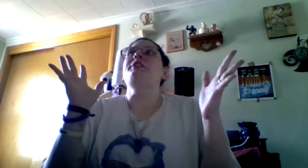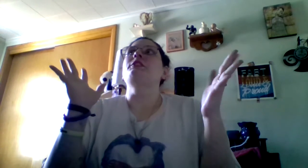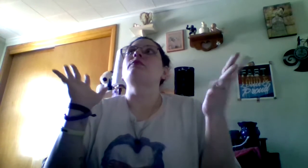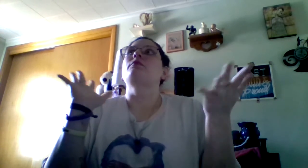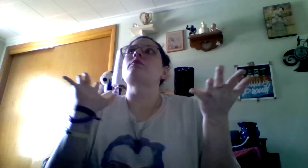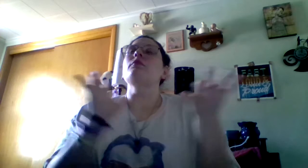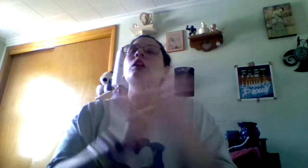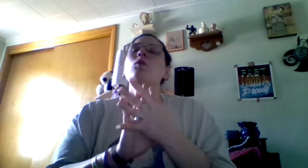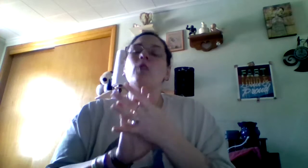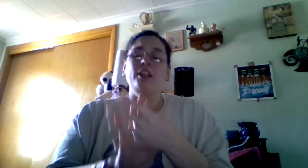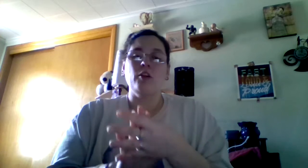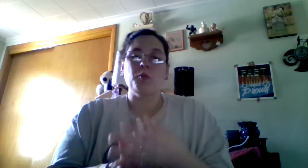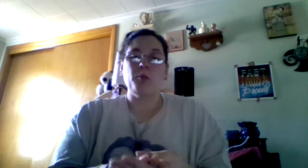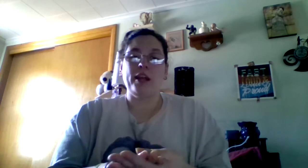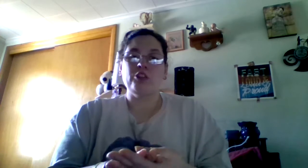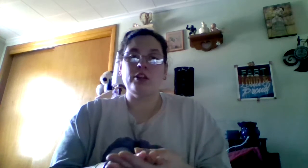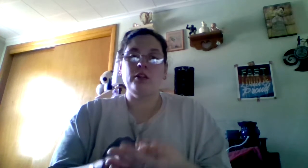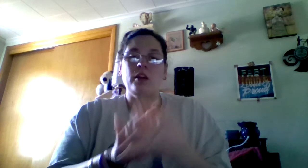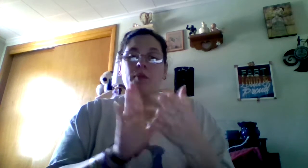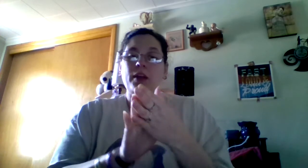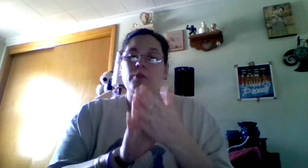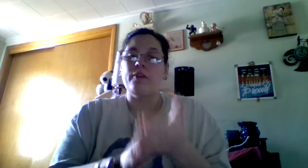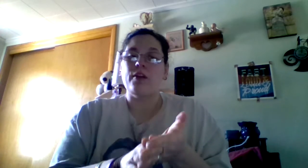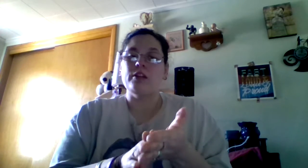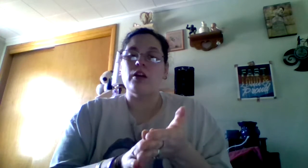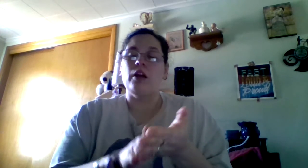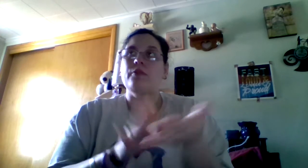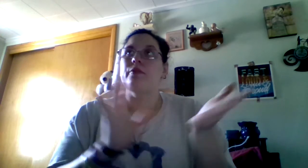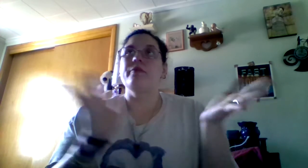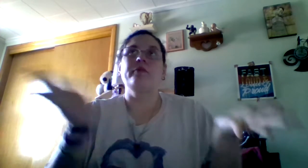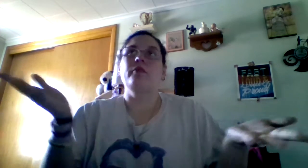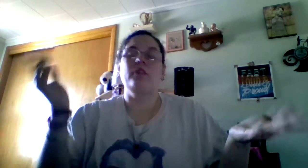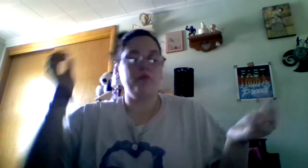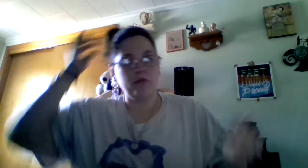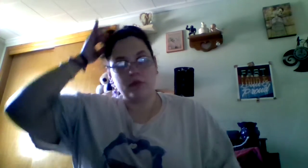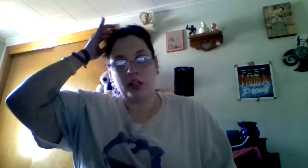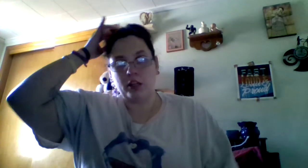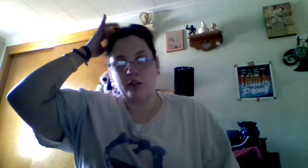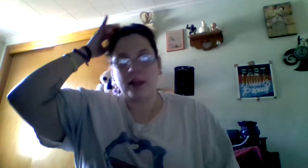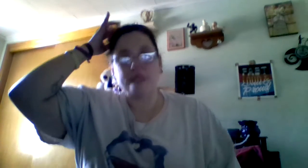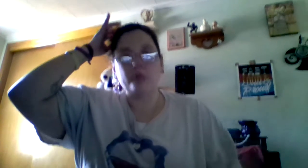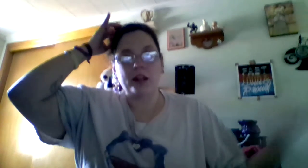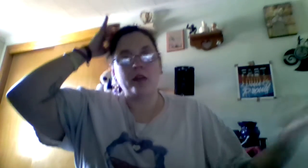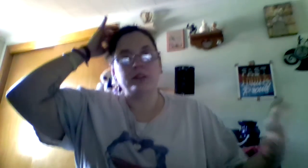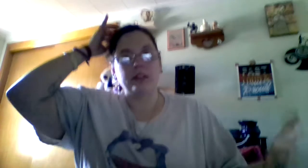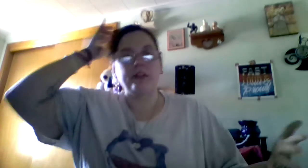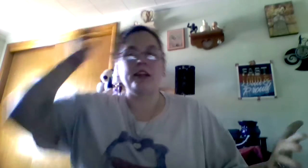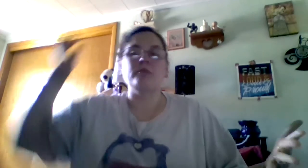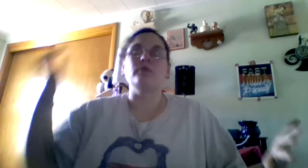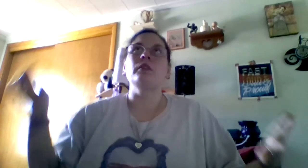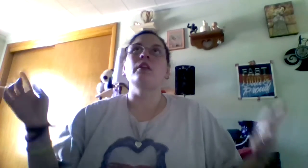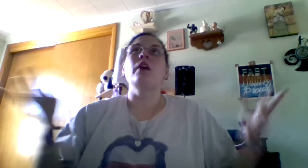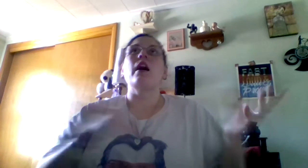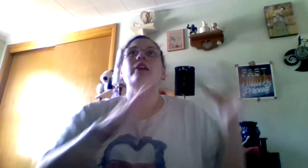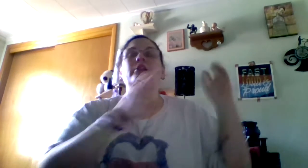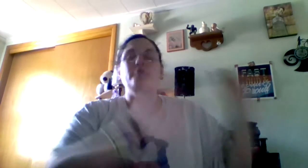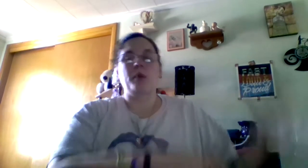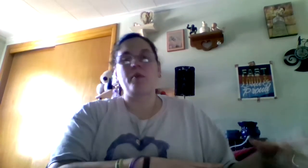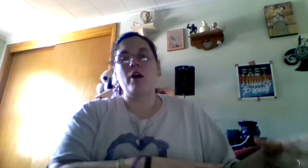Plus, one year of probation. I paid my fines off. You know, that's when I was loving and, I lived with my mom